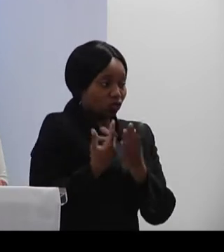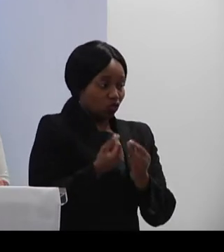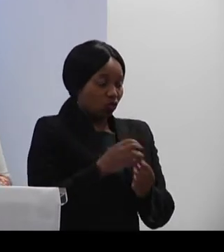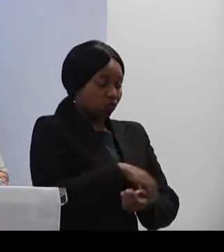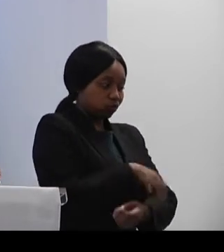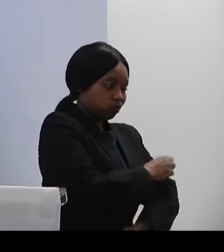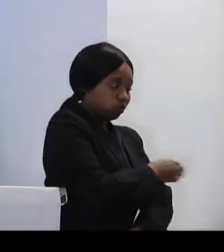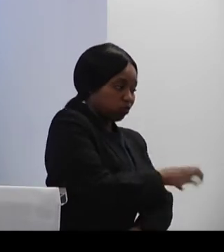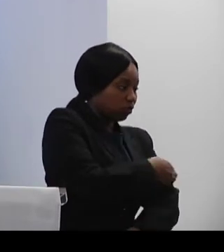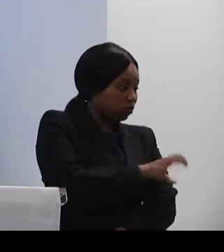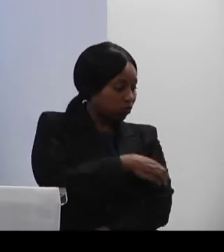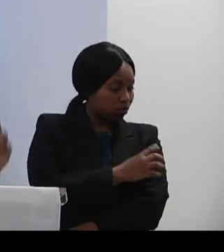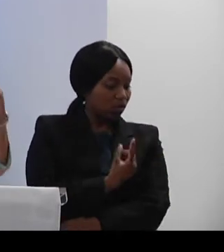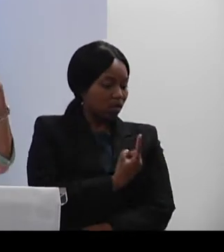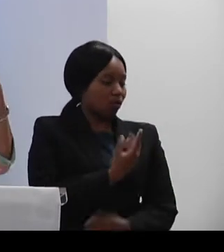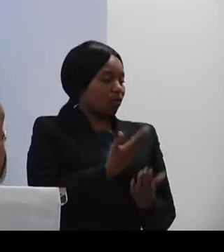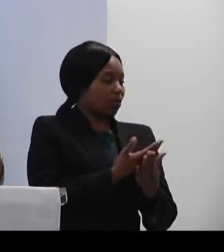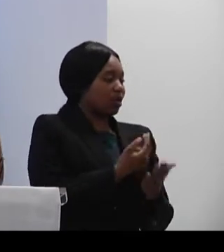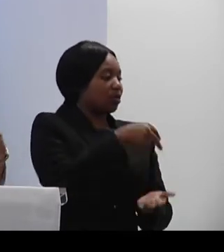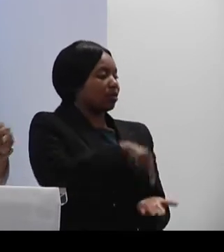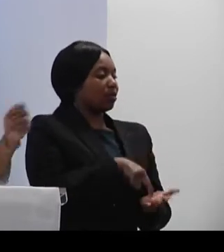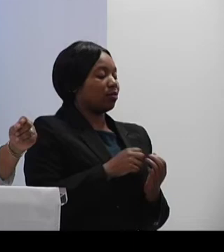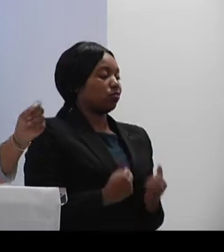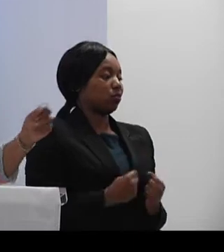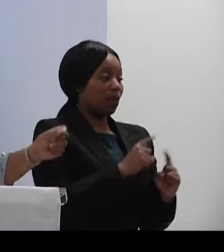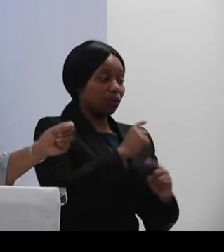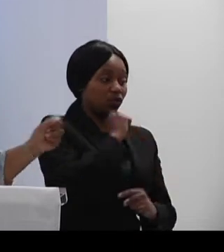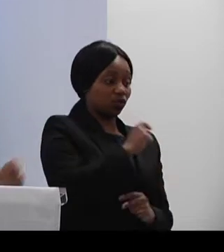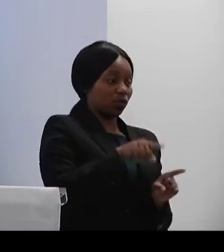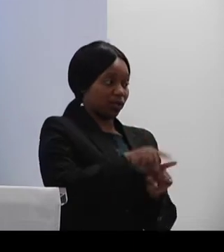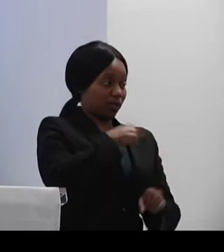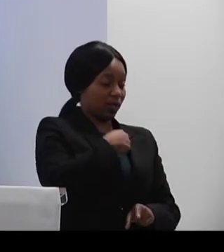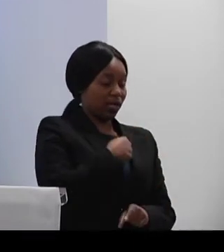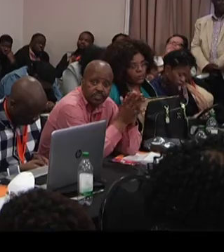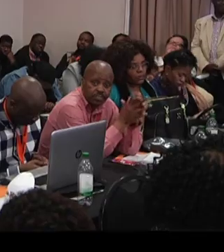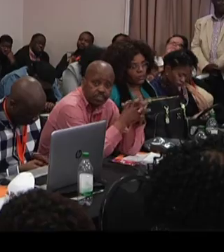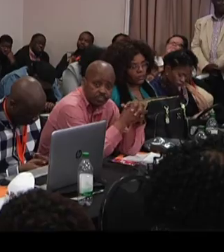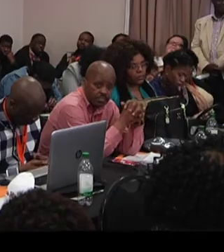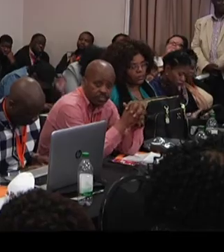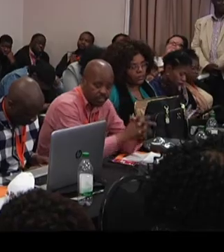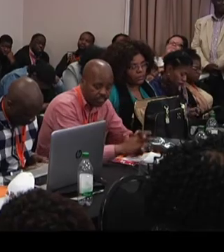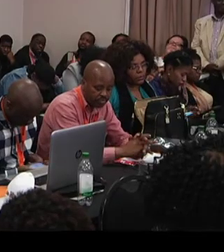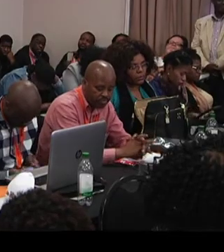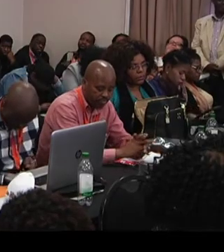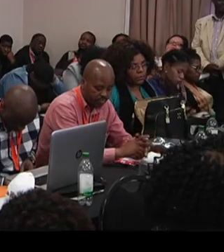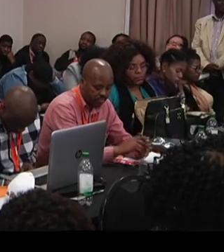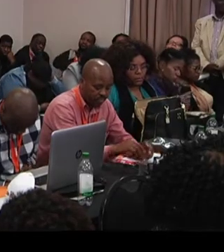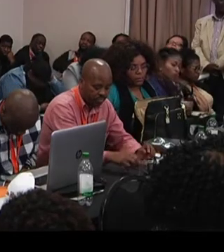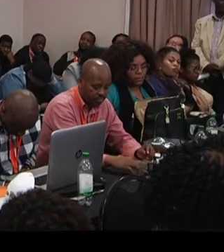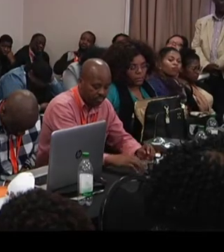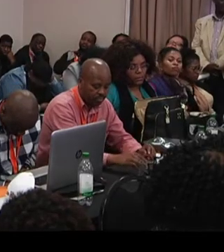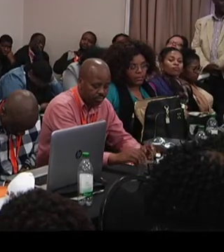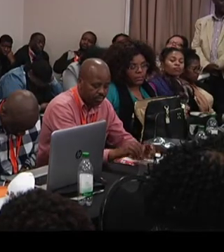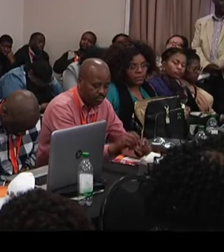environment for our existence, but we have a responsibility to sustain our presence. And that is the reason.